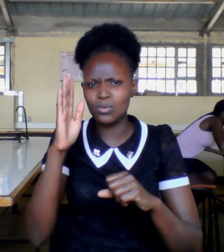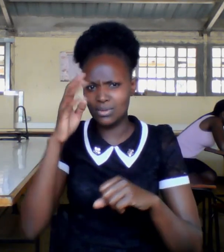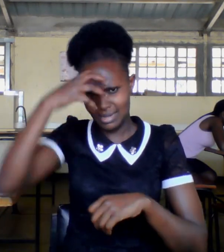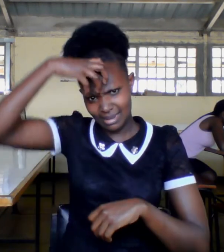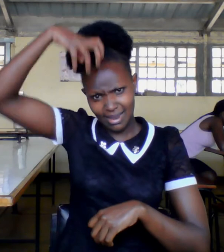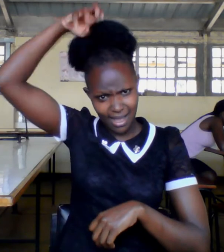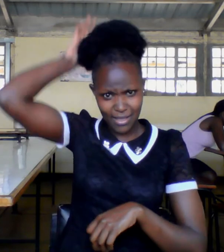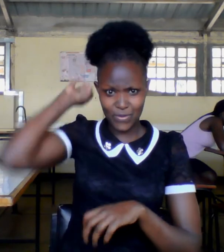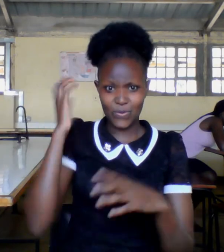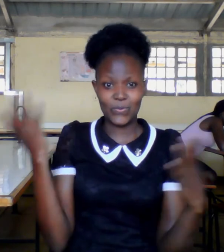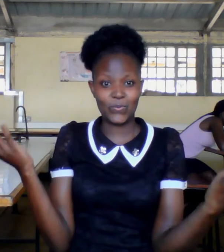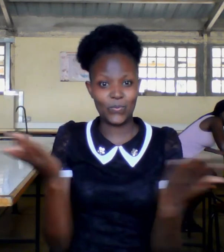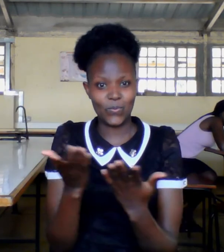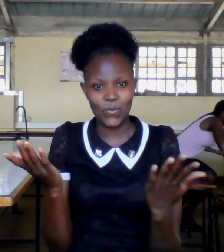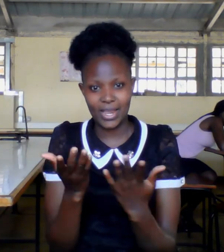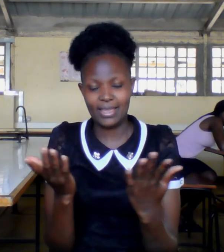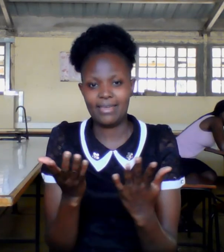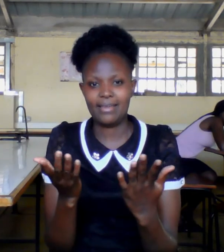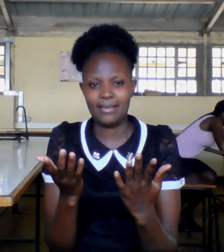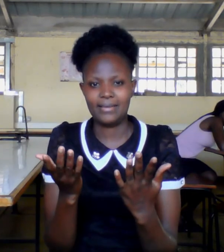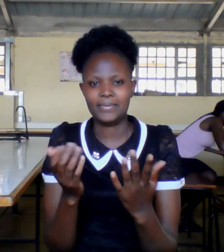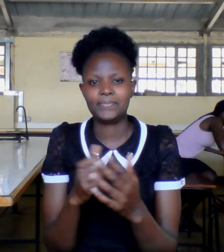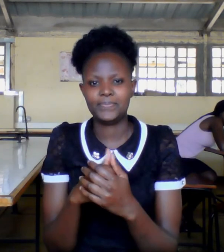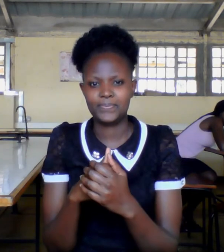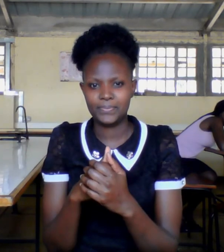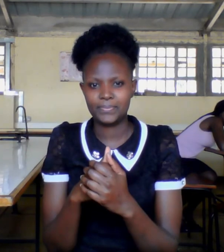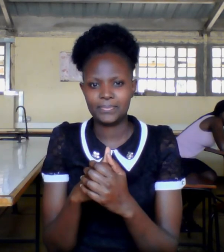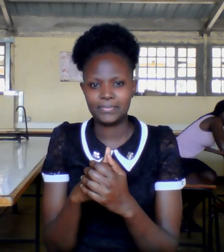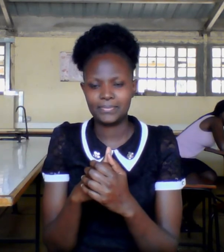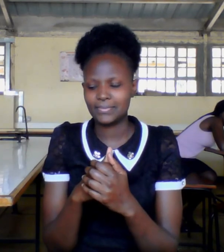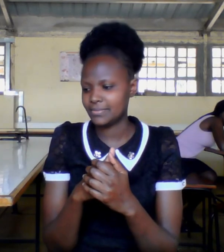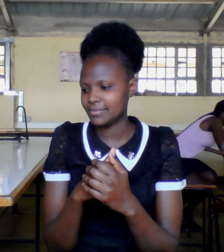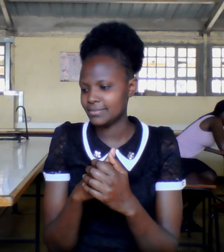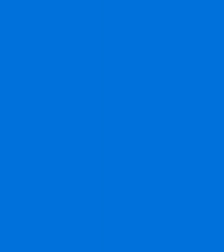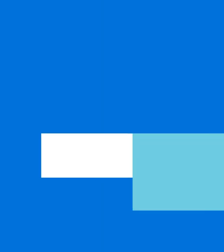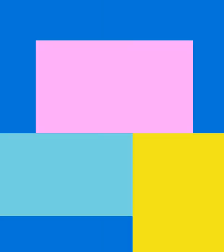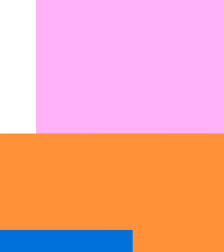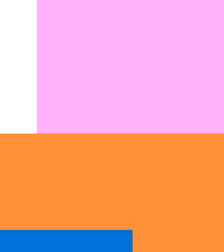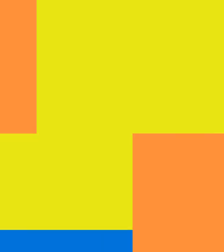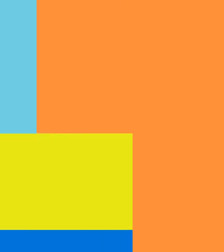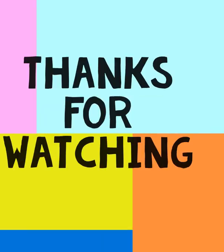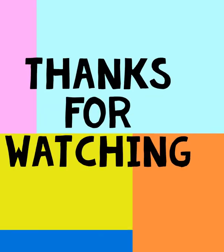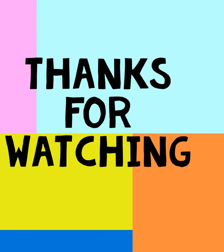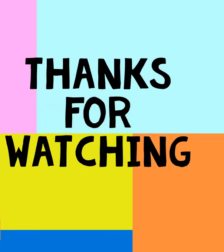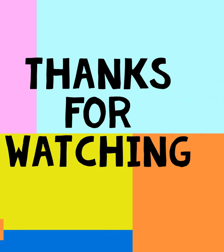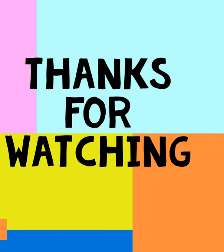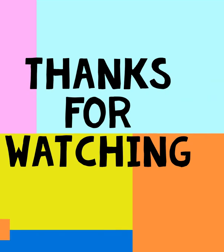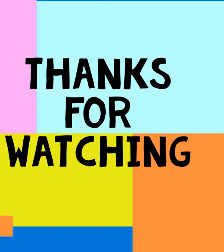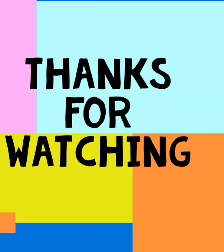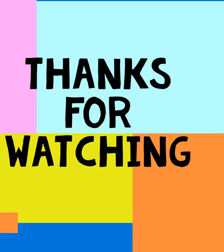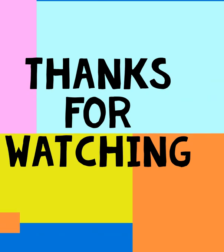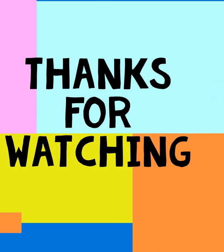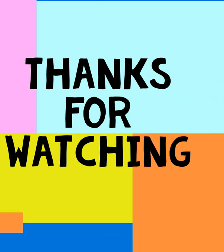say the lion, the lion, but he did not come to the house. This is a